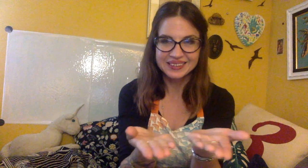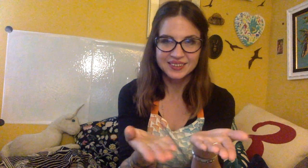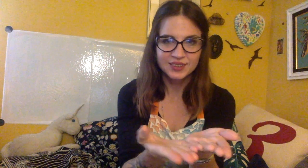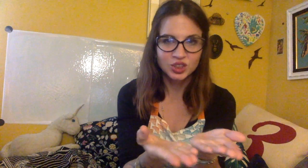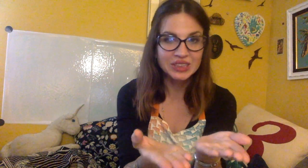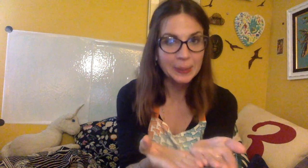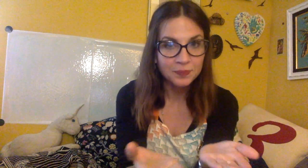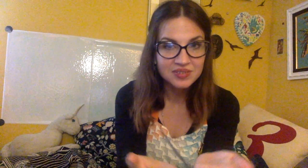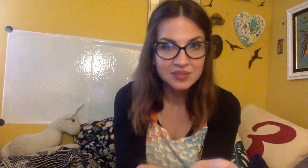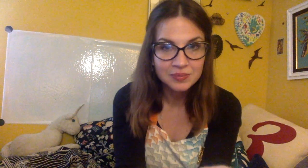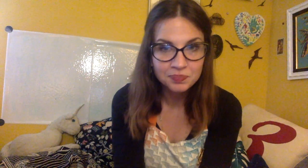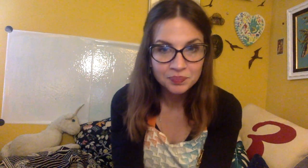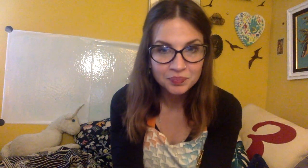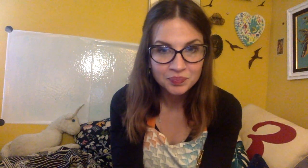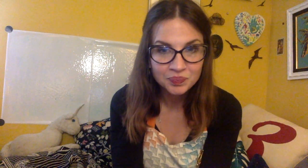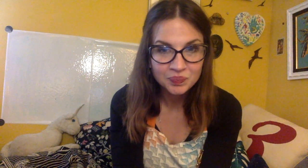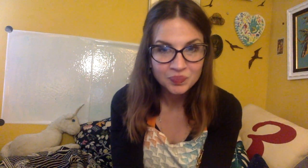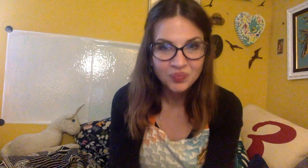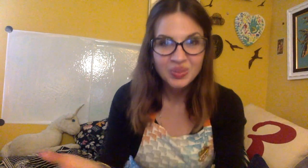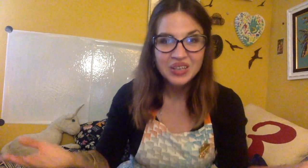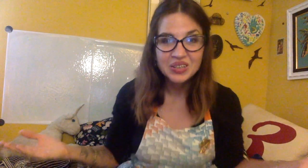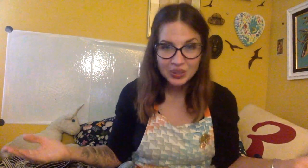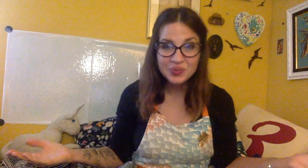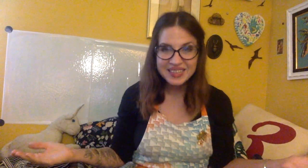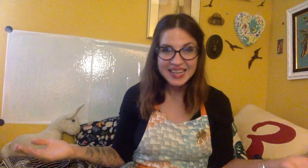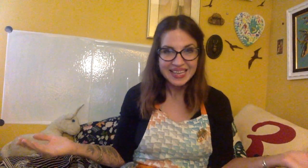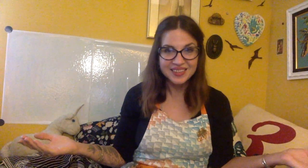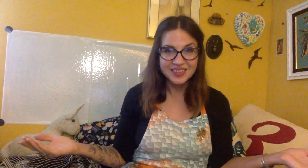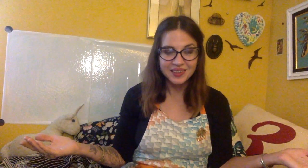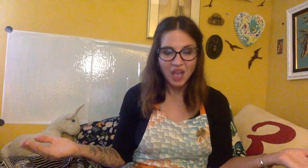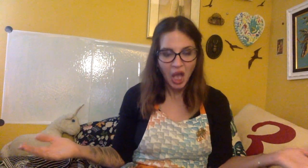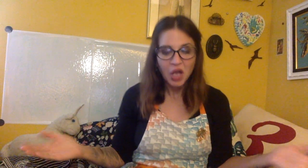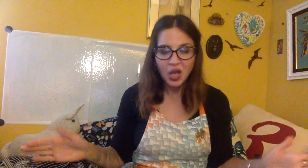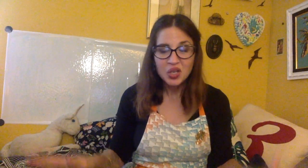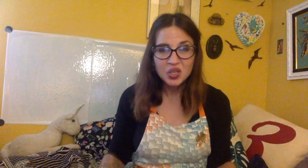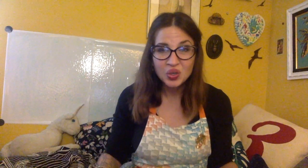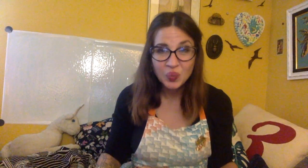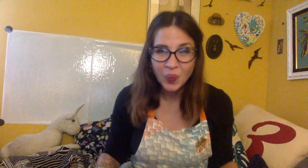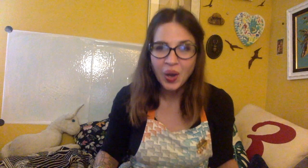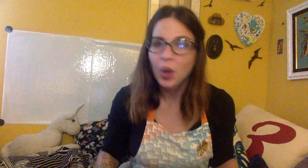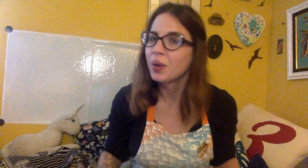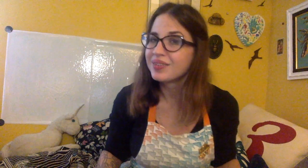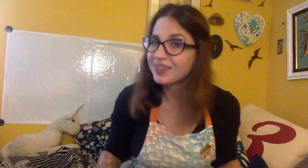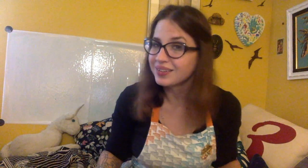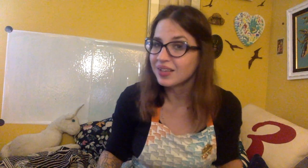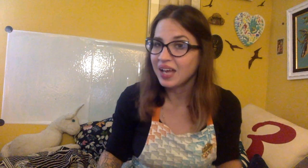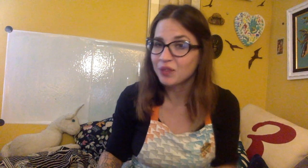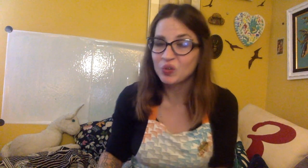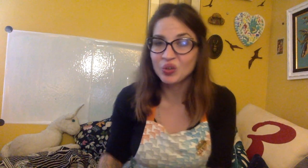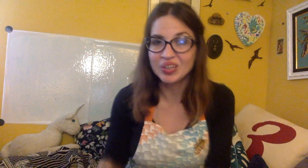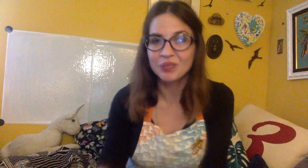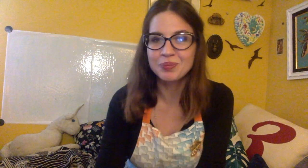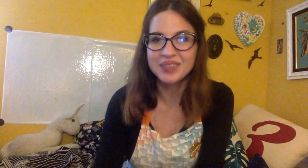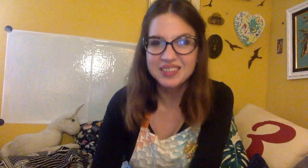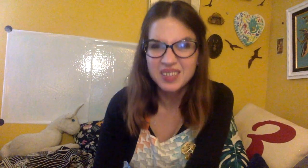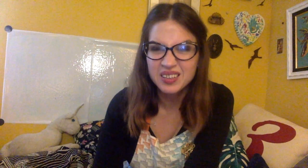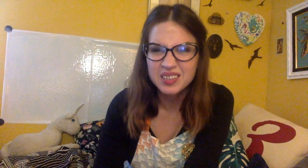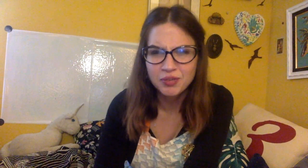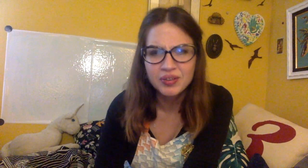chips. You did it. You did it. a lot of learning replacing the different